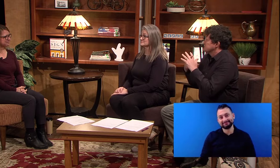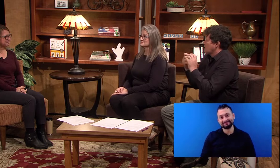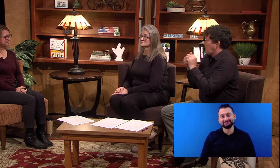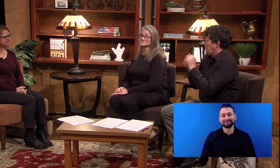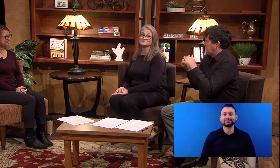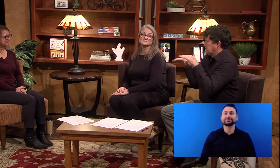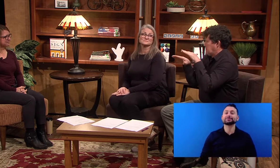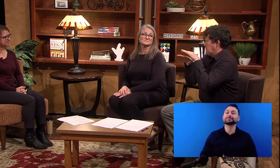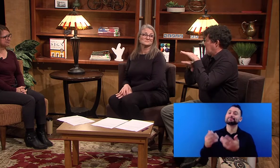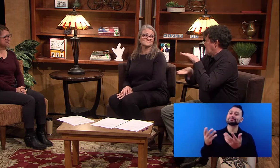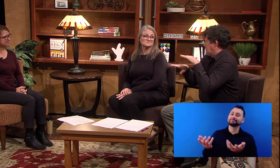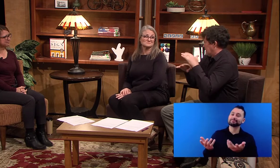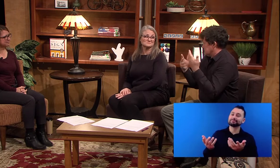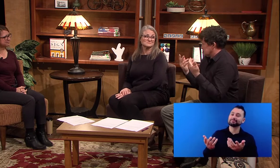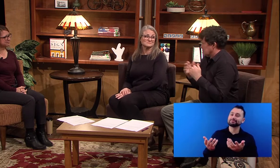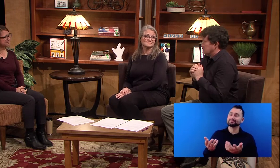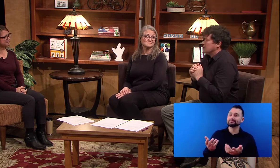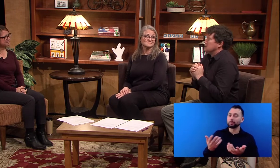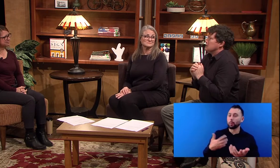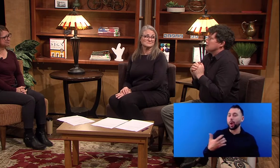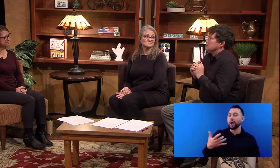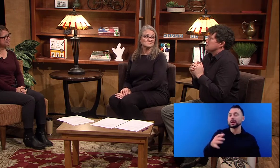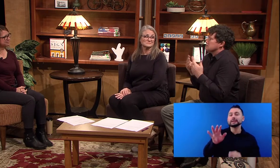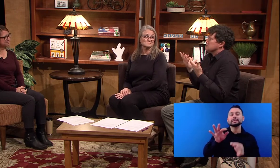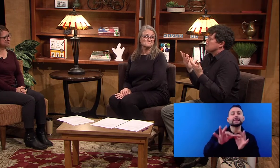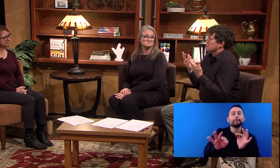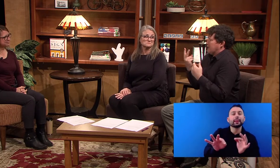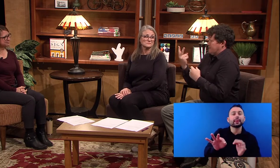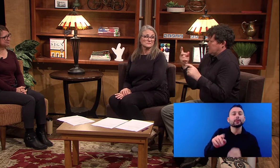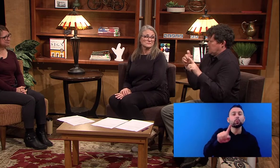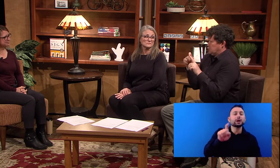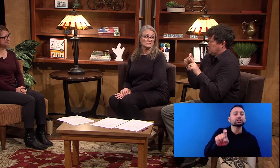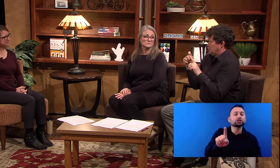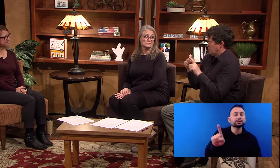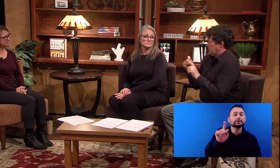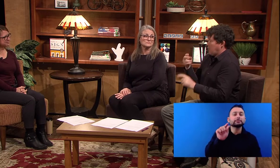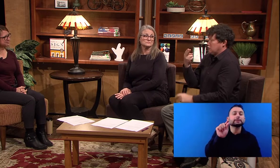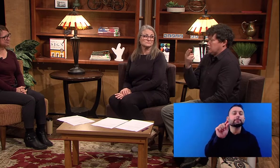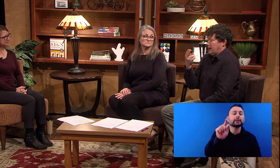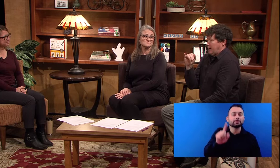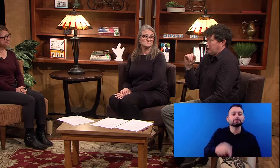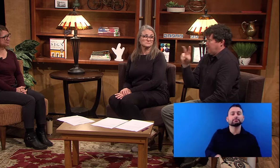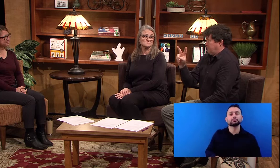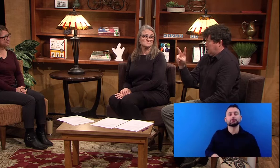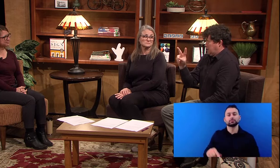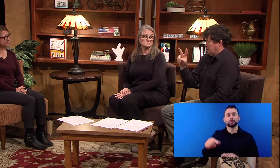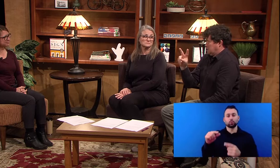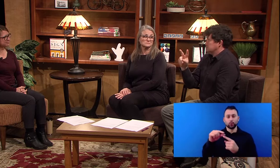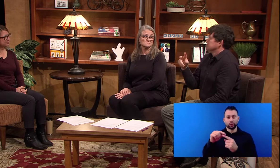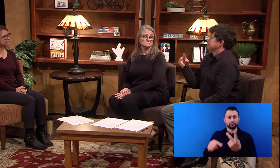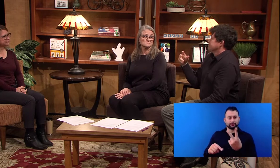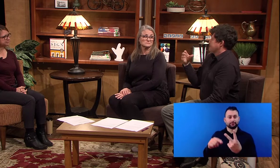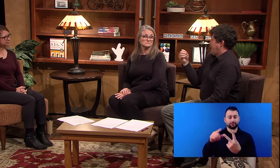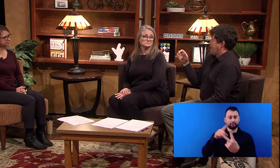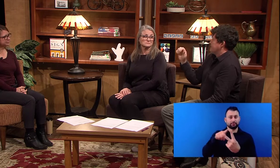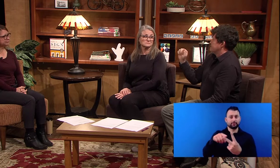Wonderful. So let's just start with some basic information. We have two words we're talking about today,